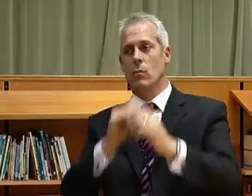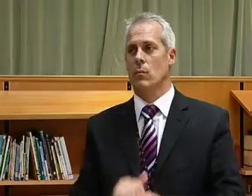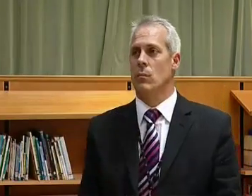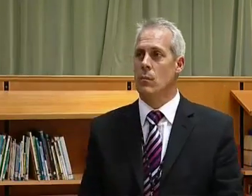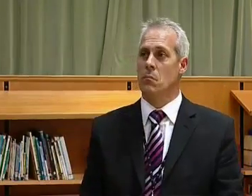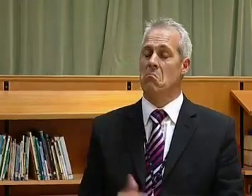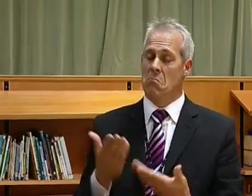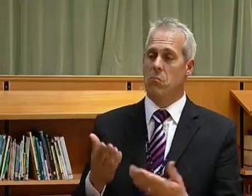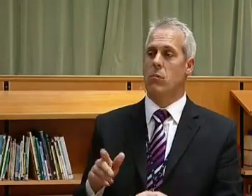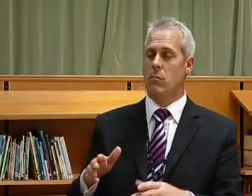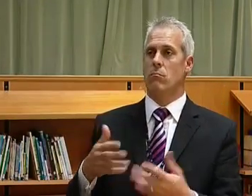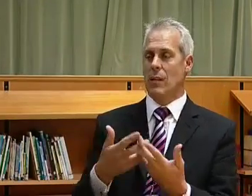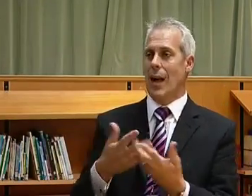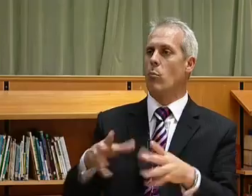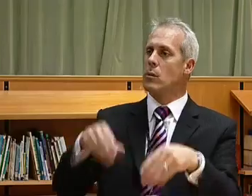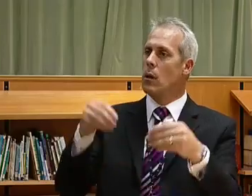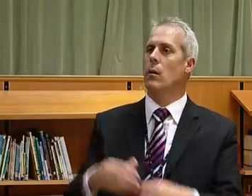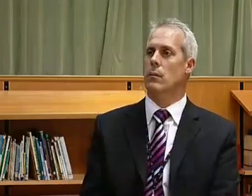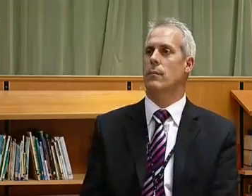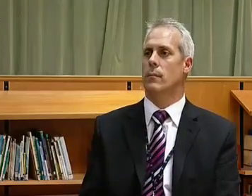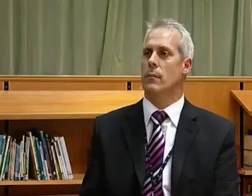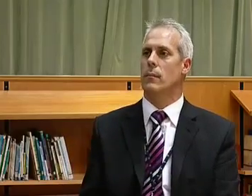so you could aim higher yourselves. And that's how it all started.